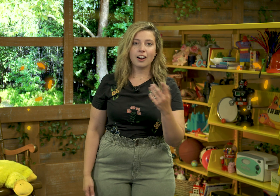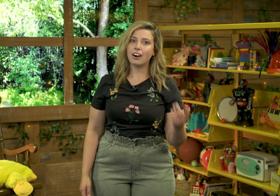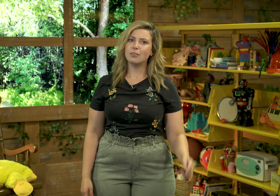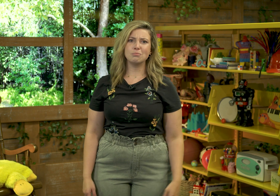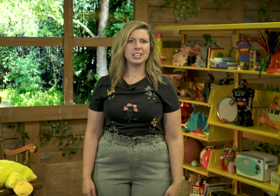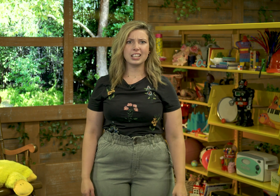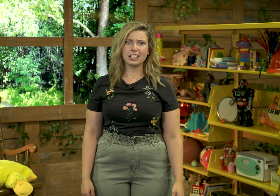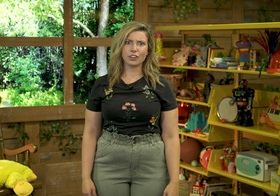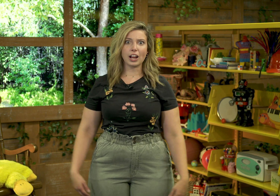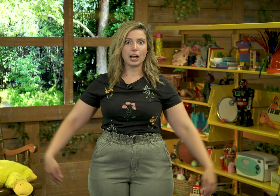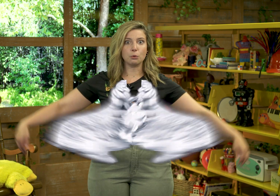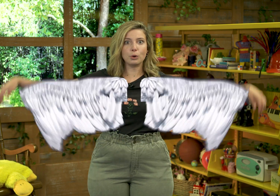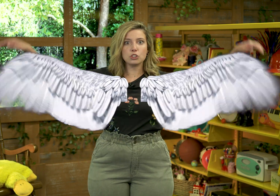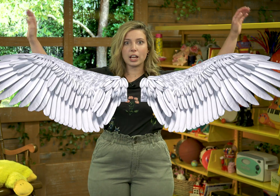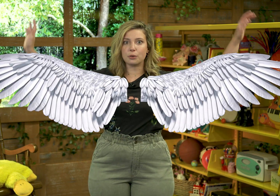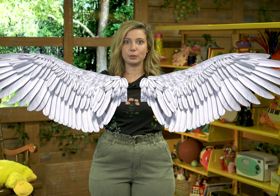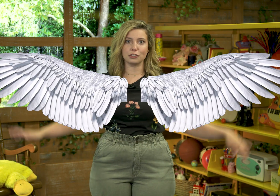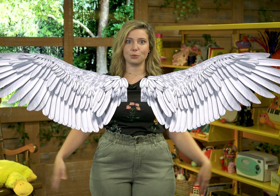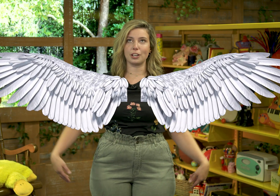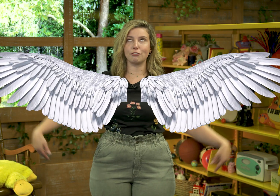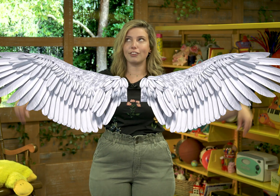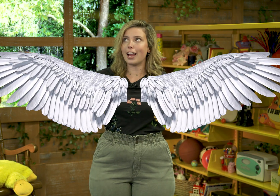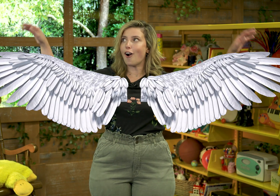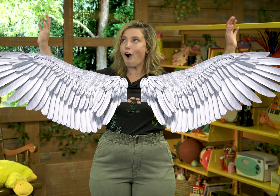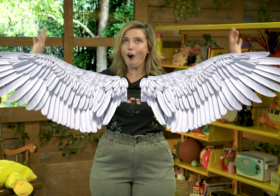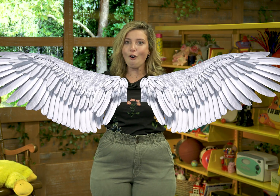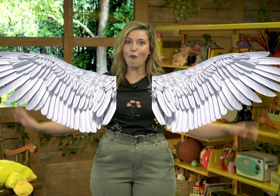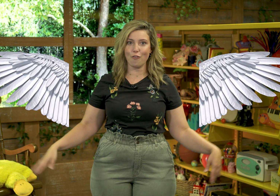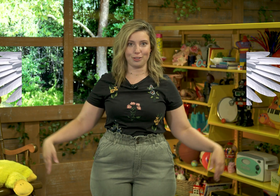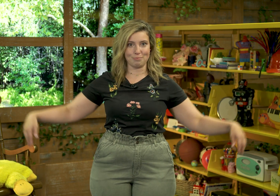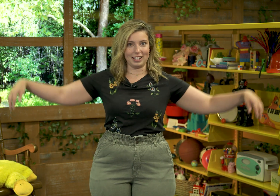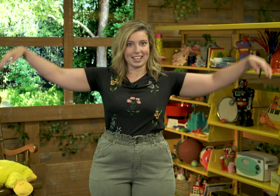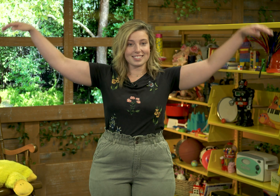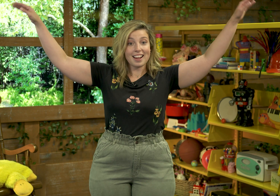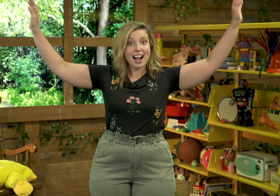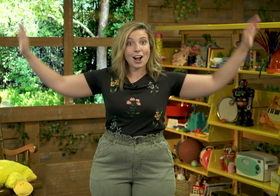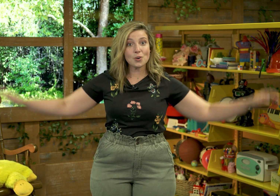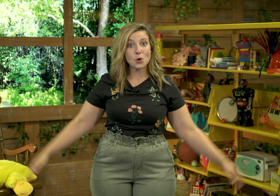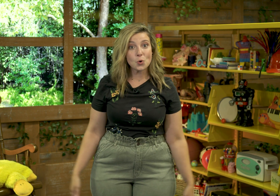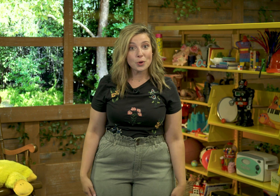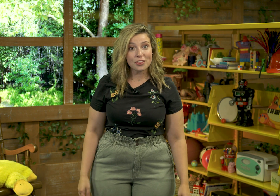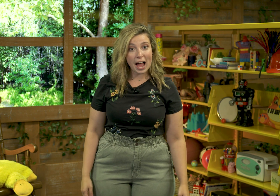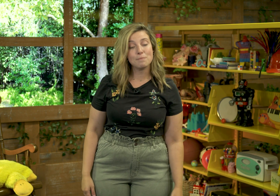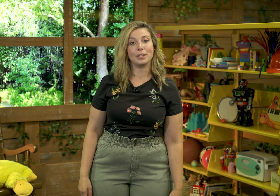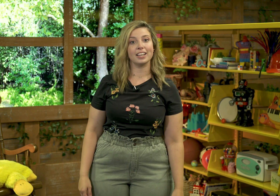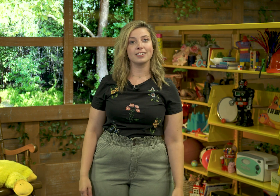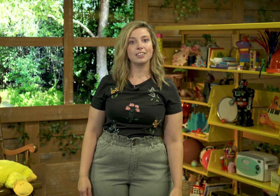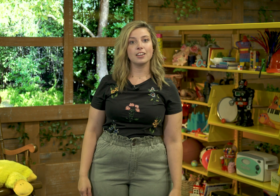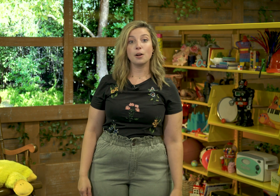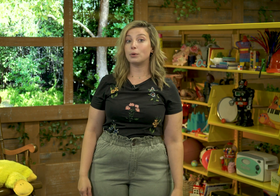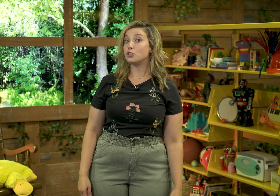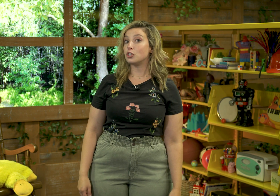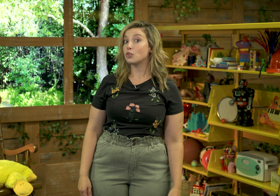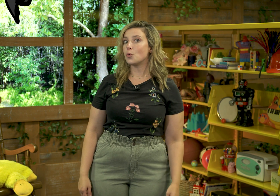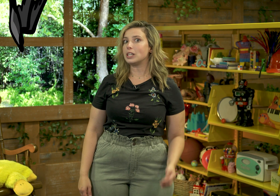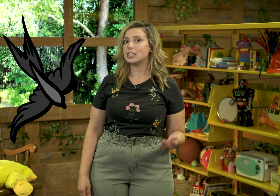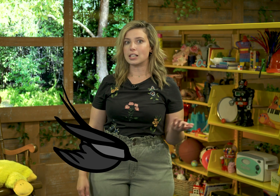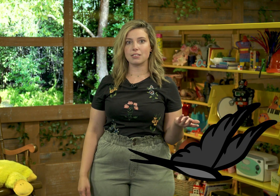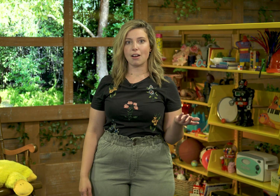Me either. I wish I had wings so I could fly all over the place. How cool would that be? But do you know what does have